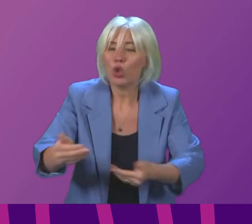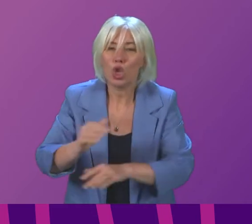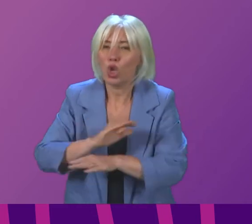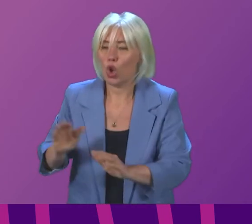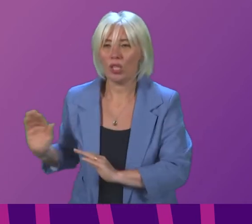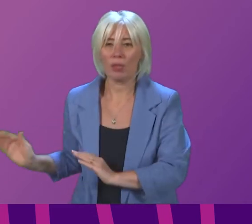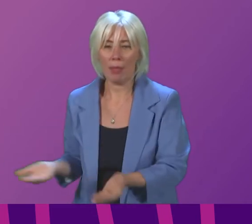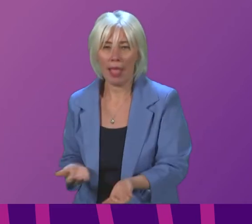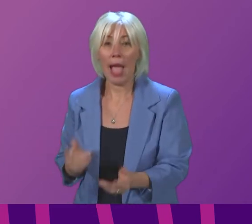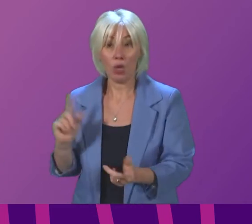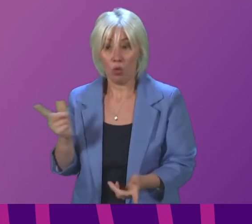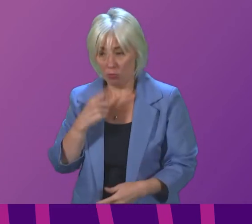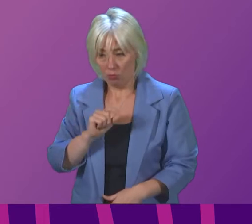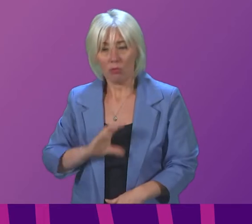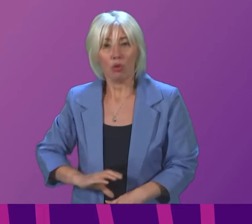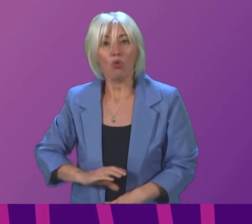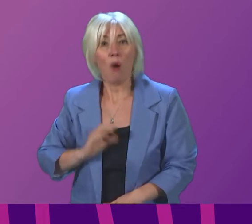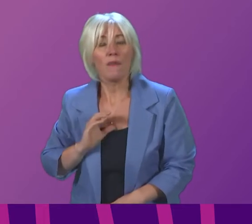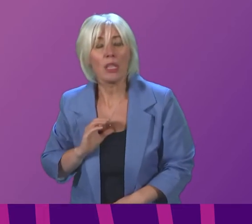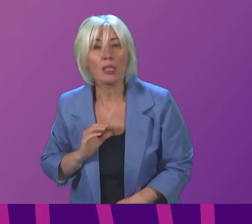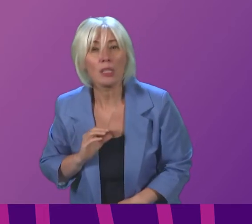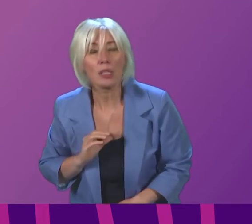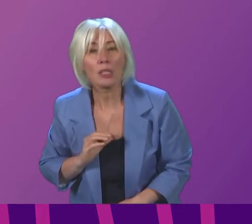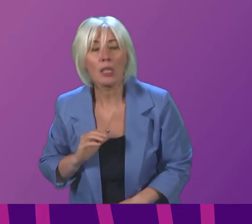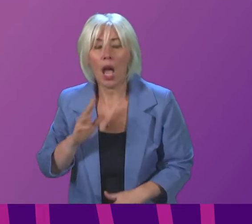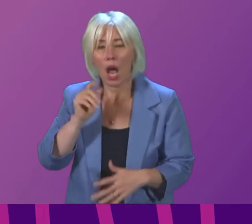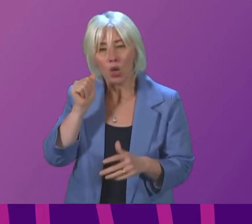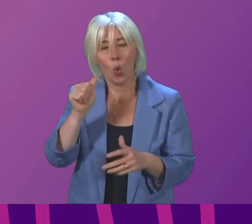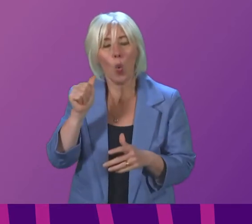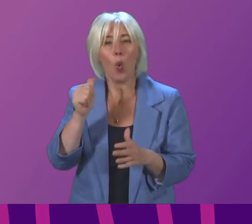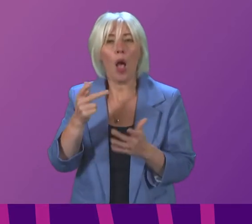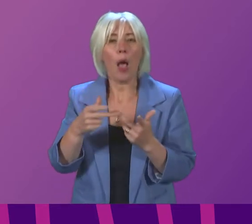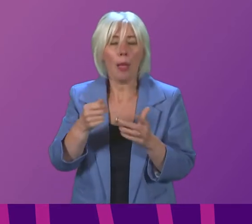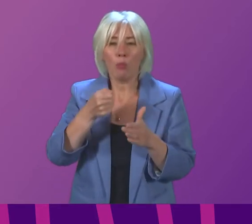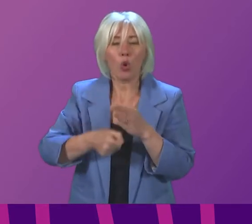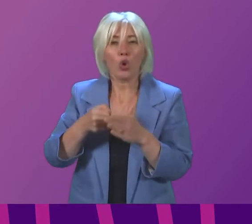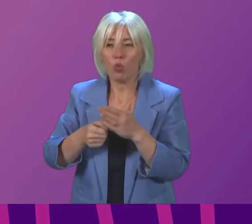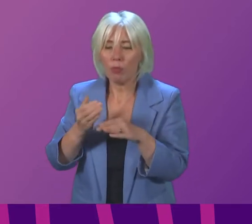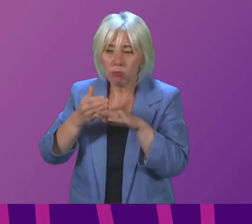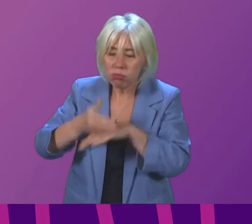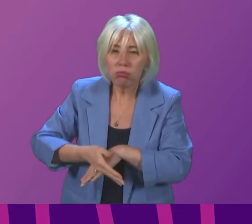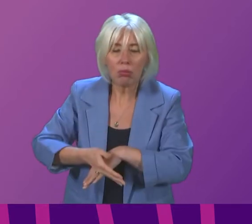supply issue we can say with confidence although I know there are other procurement efforts underway